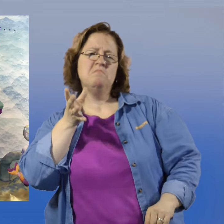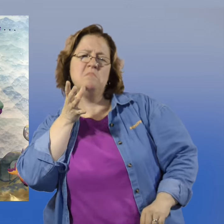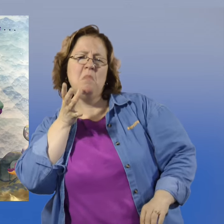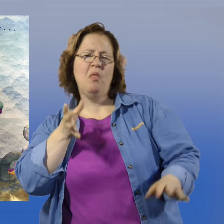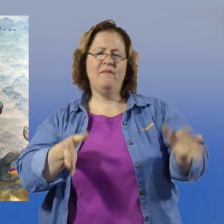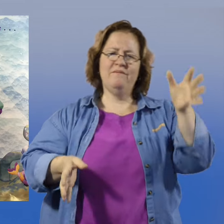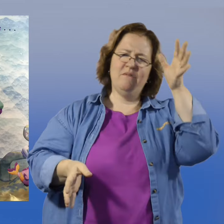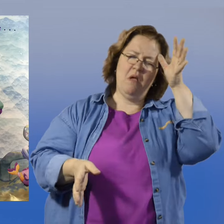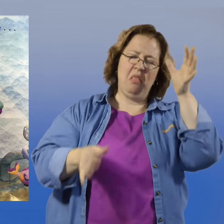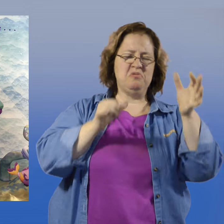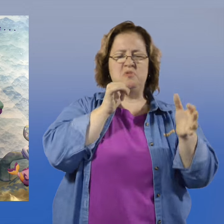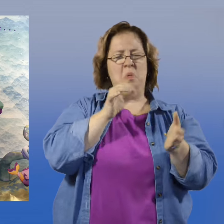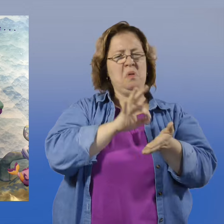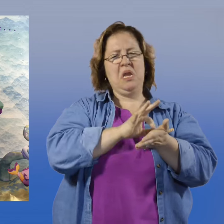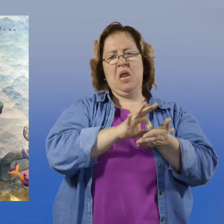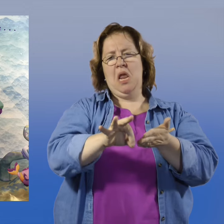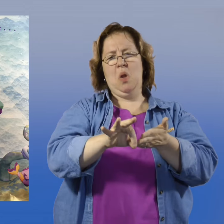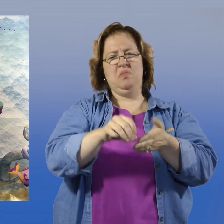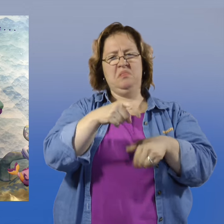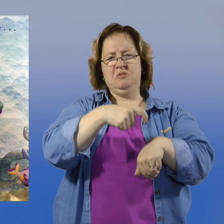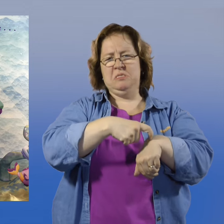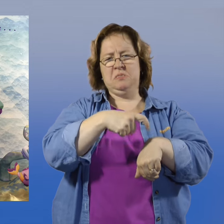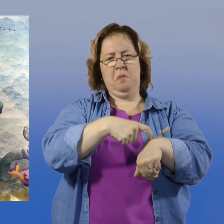But mother and father don't count this time.